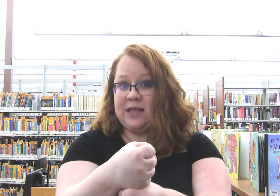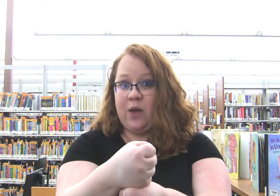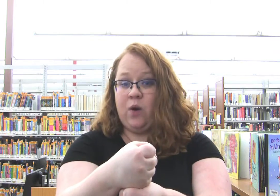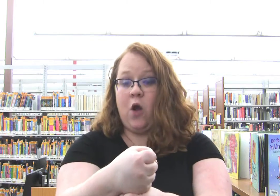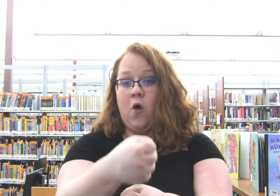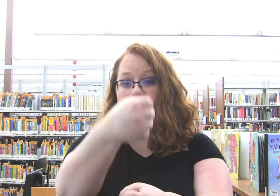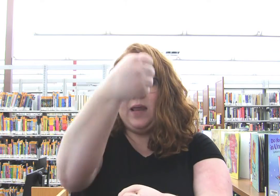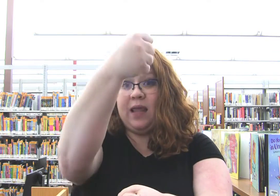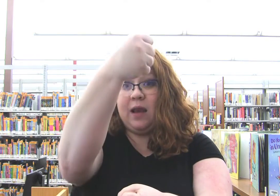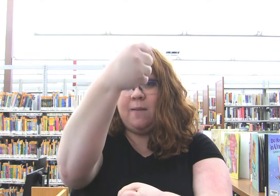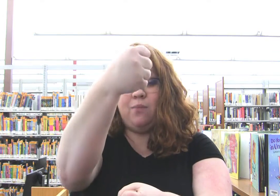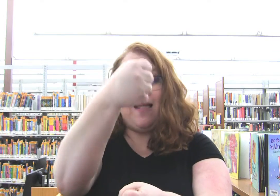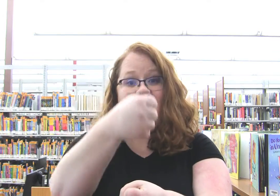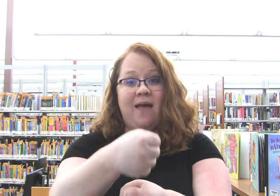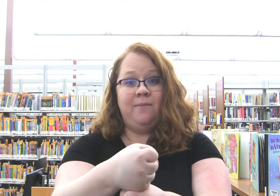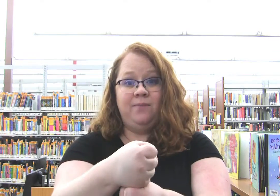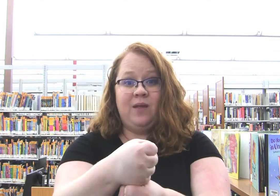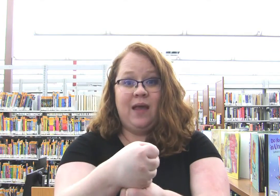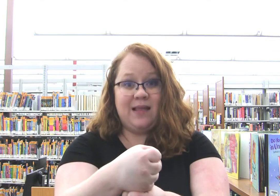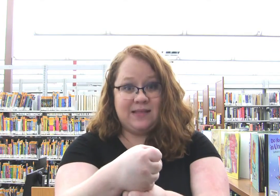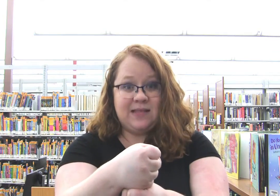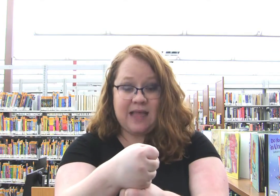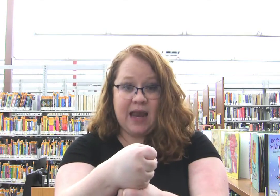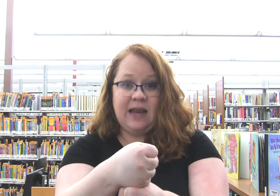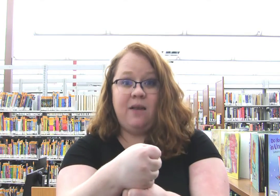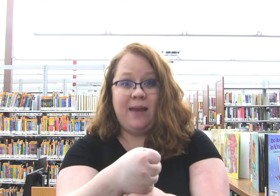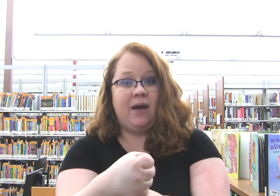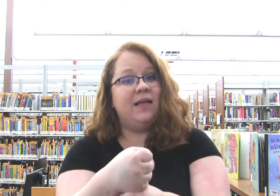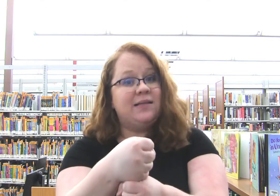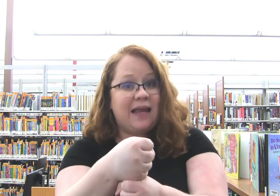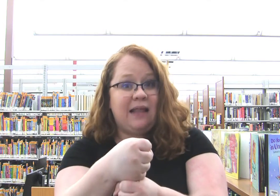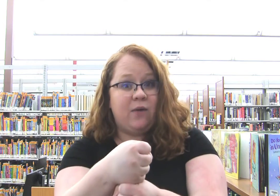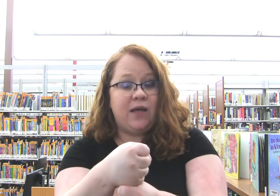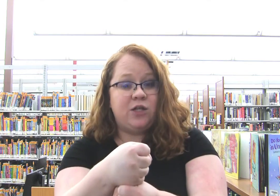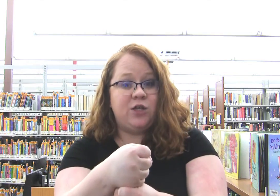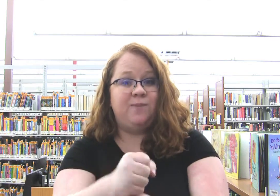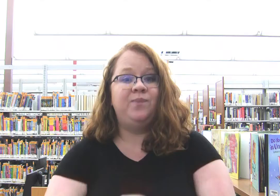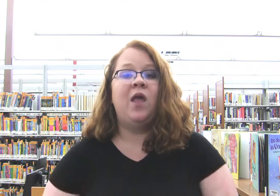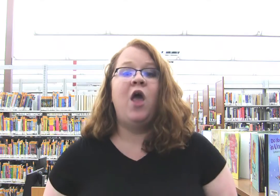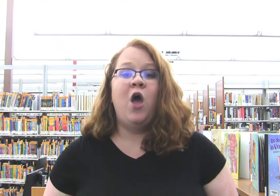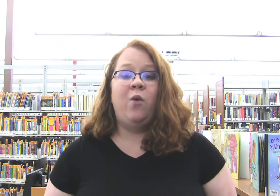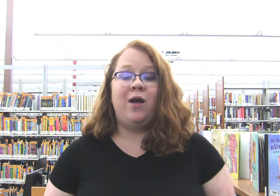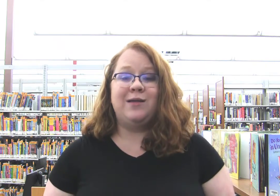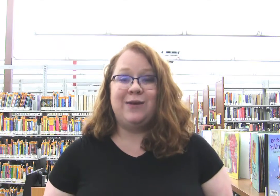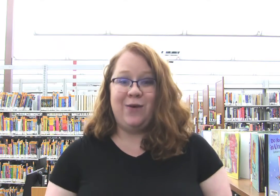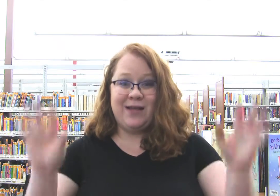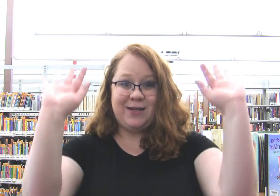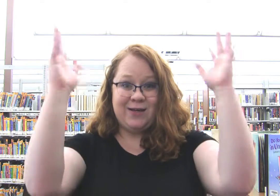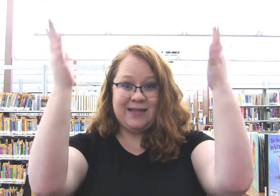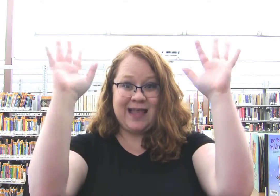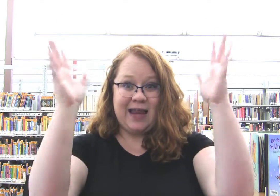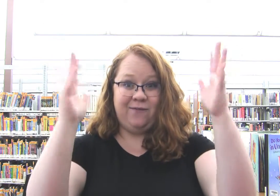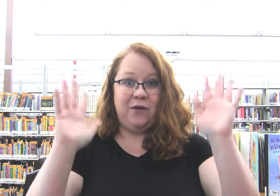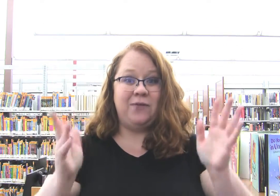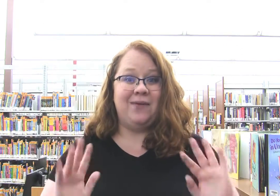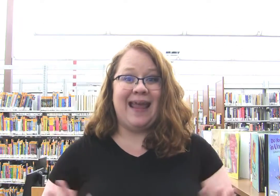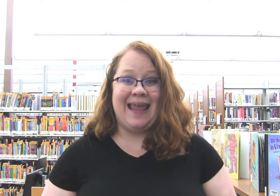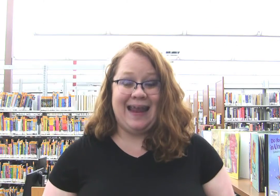like we're opening an umbrella. And that's the sign in American Sign Language. We're also going to do the sign for rain